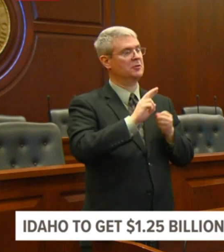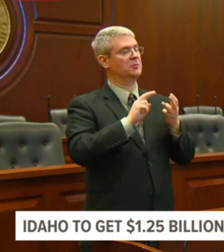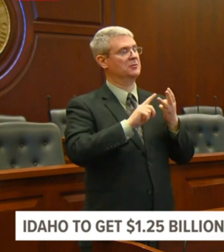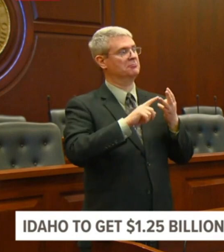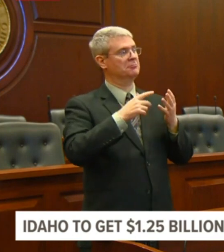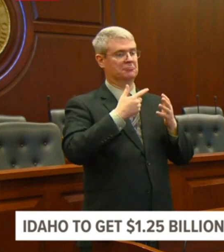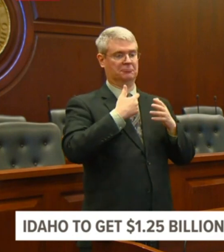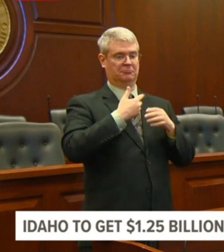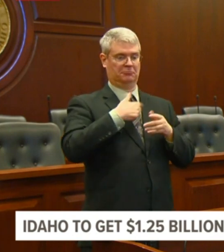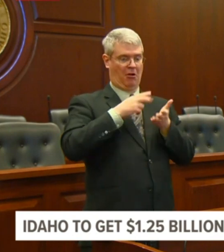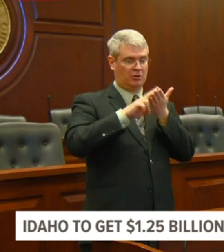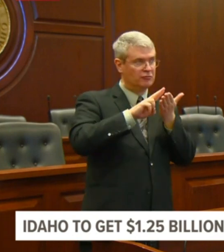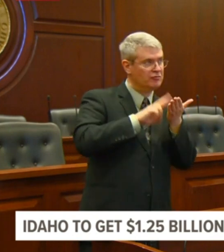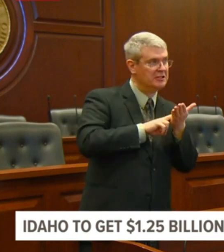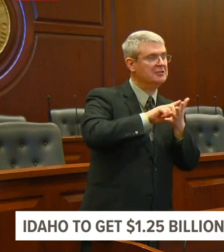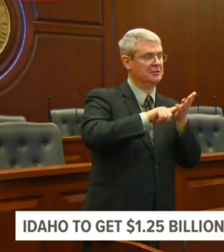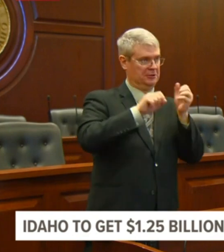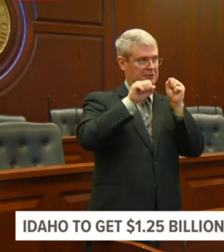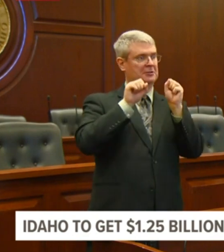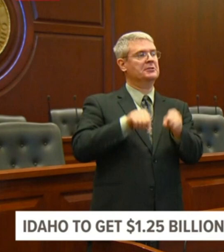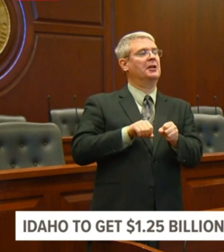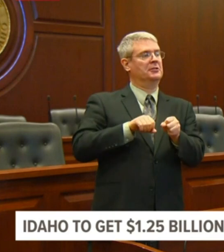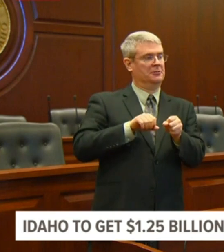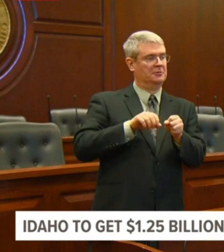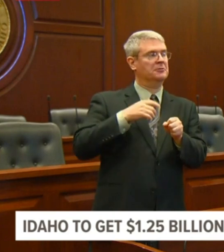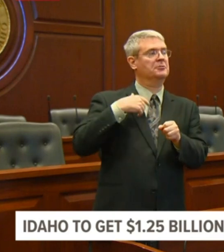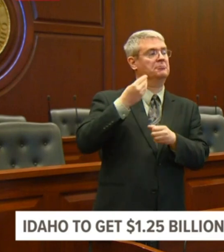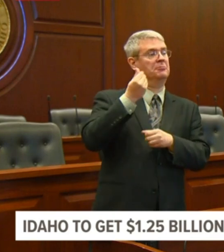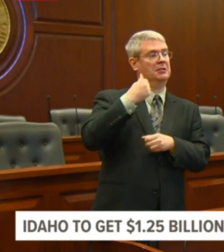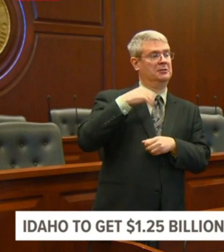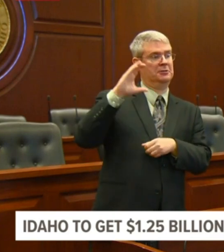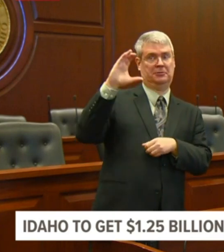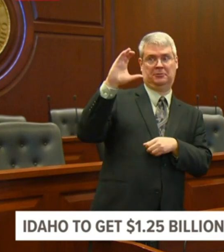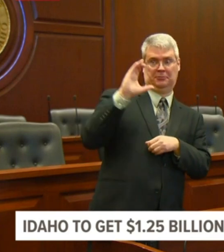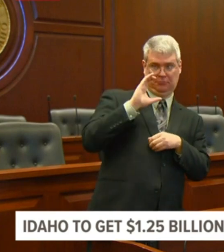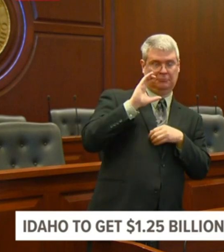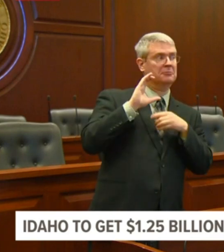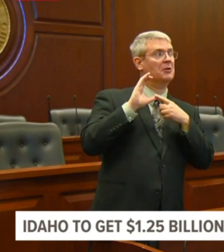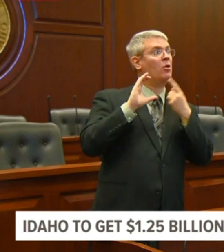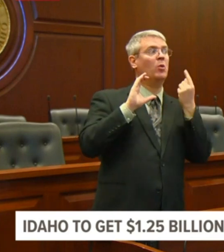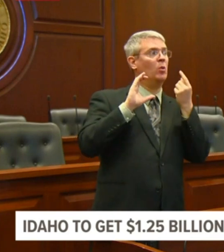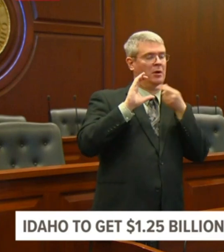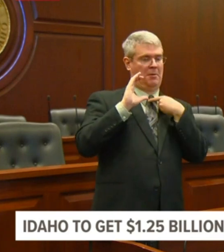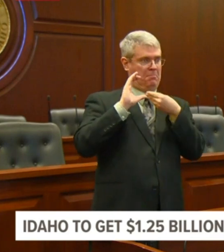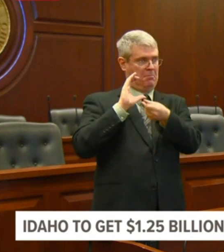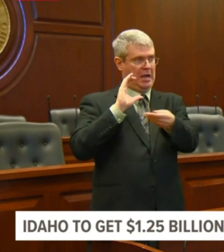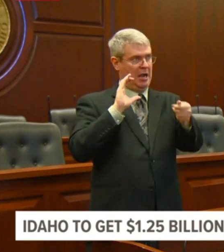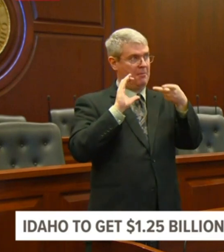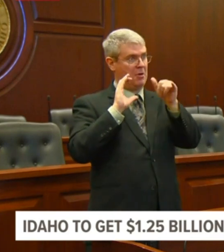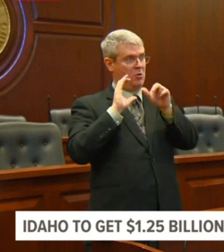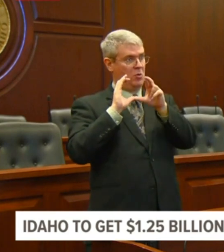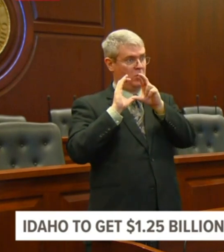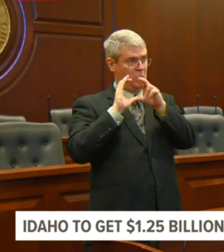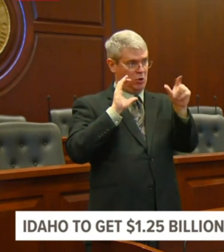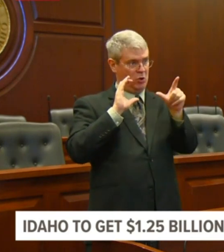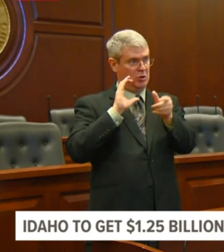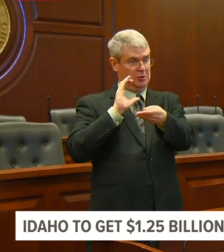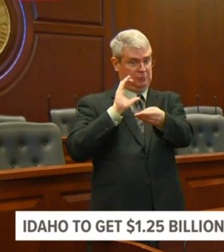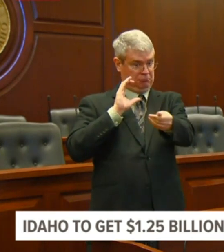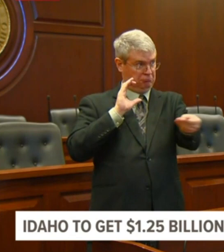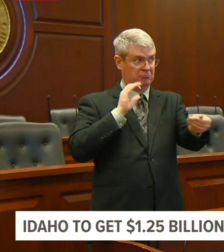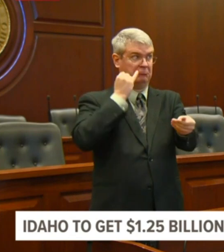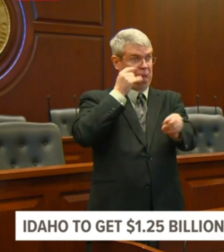used for payroll costs, interest on mortgage obligations, rent, and utilities. SBA-certified lenders and non-SBA lenders will be